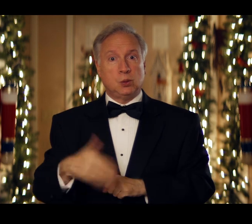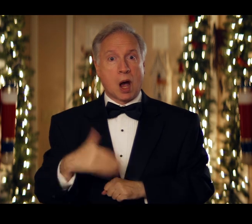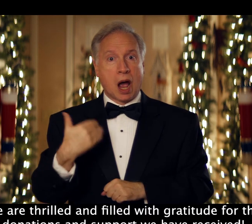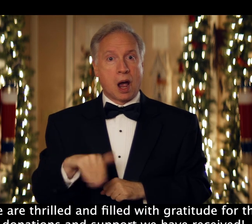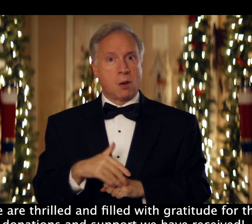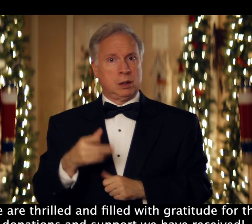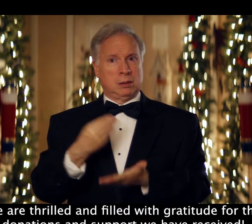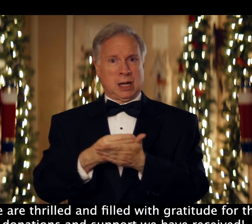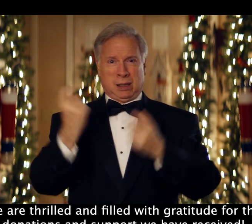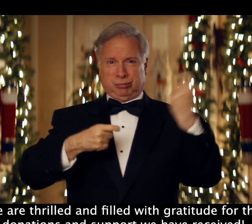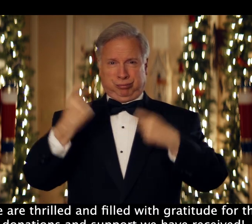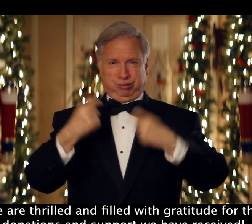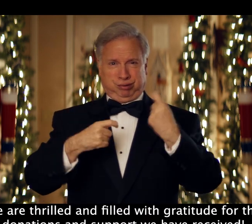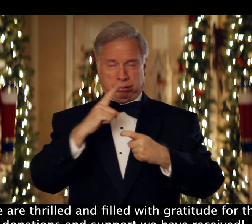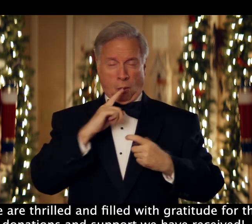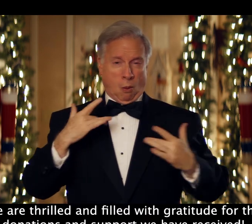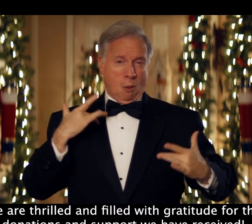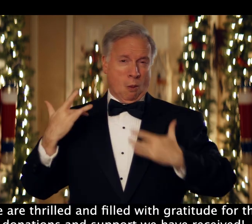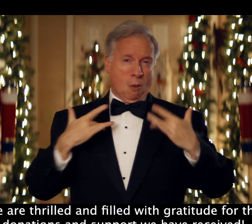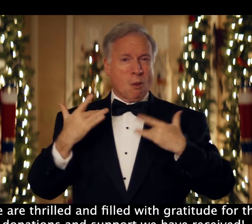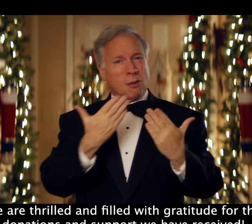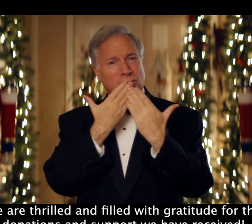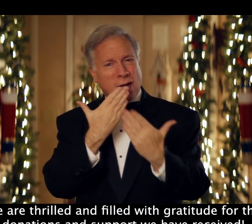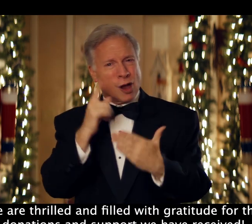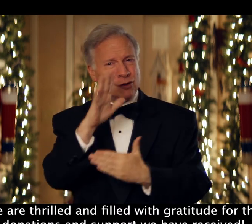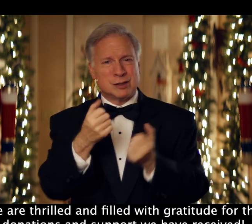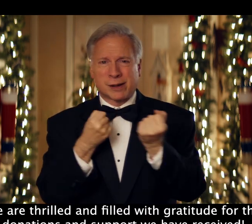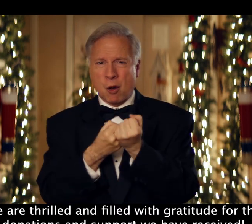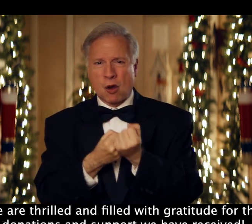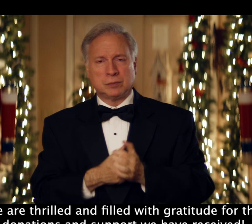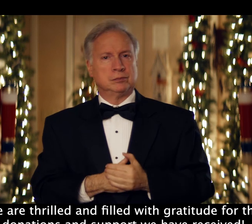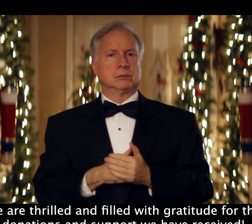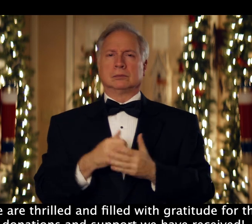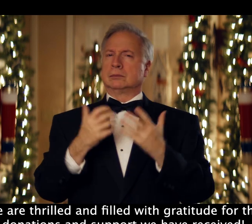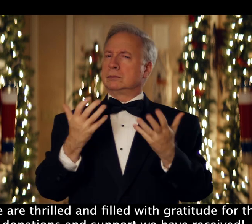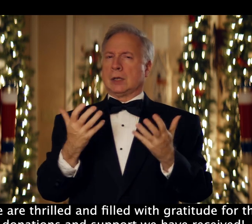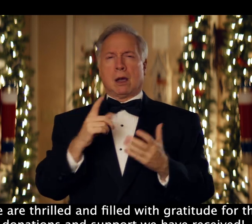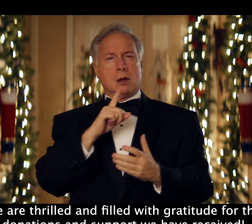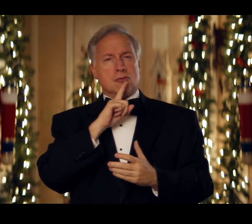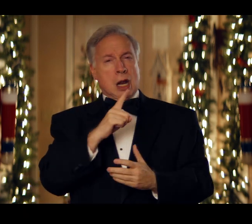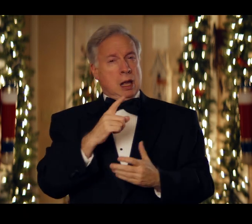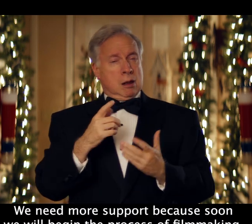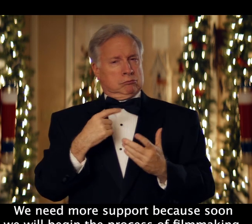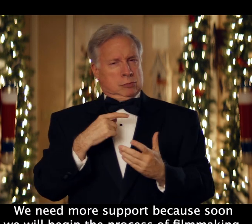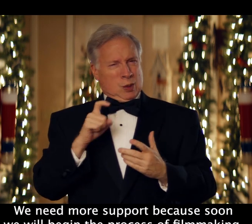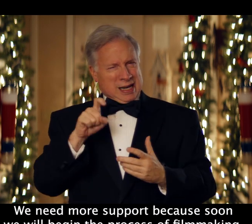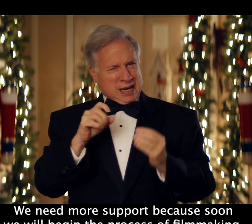We are thrilled and filled with gratitude for the donations and support we have received. We need more